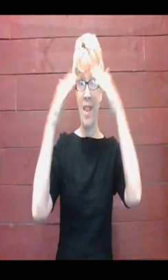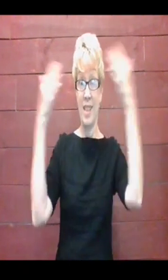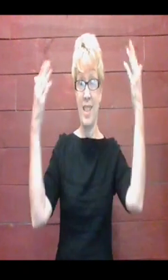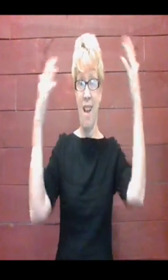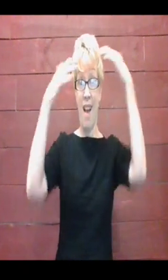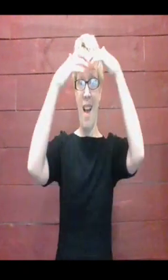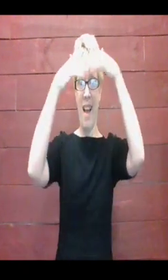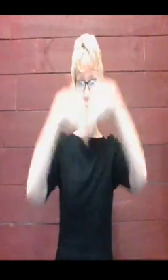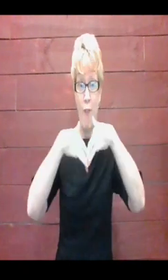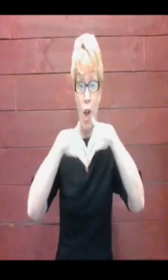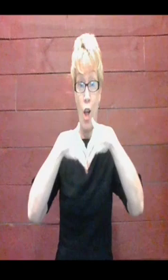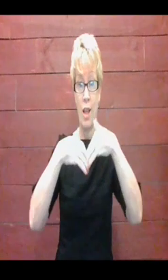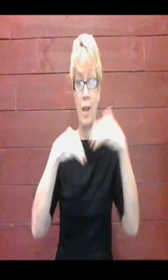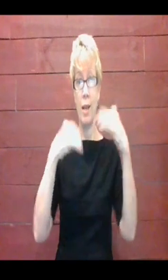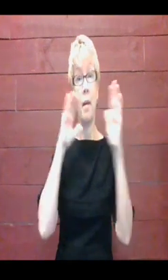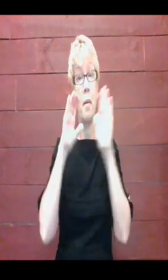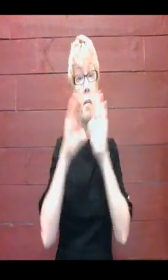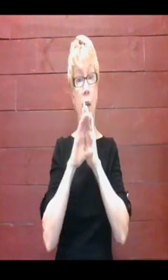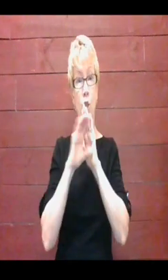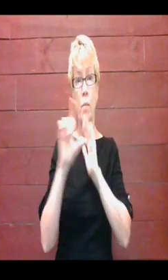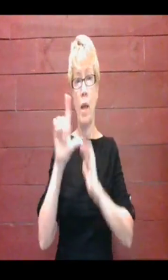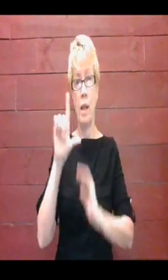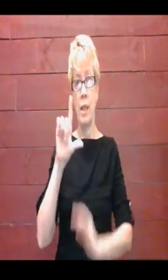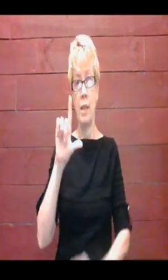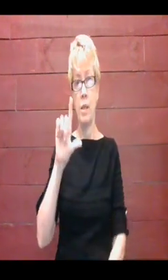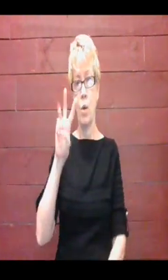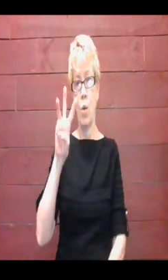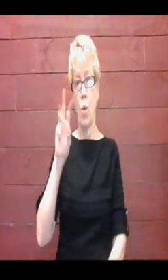illustrated by Lisa Workman.